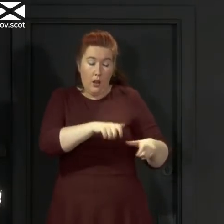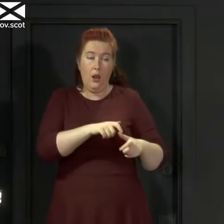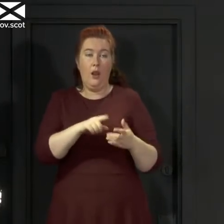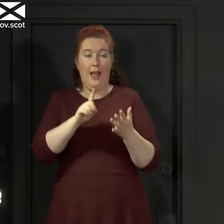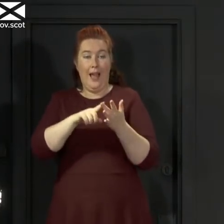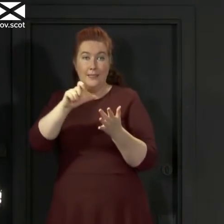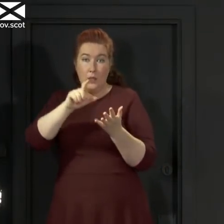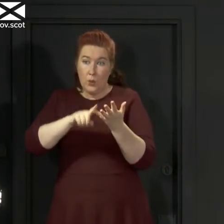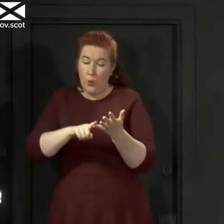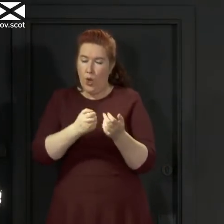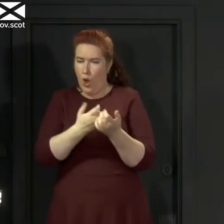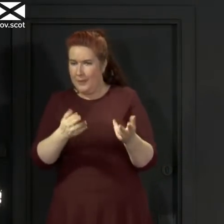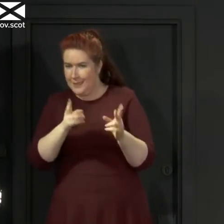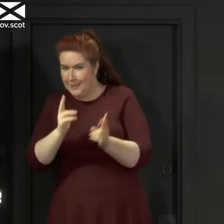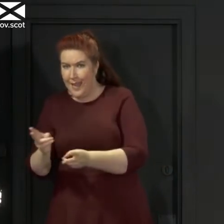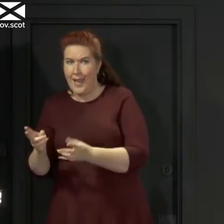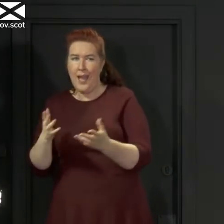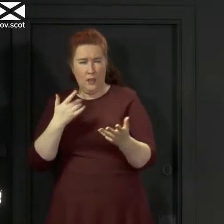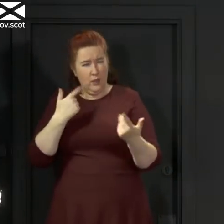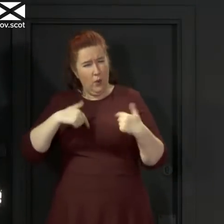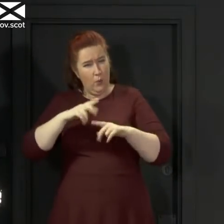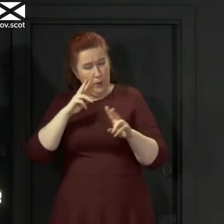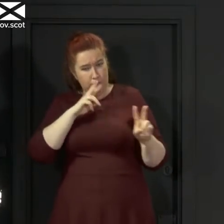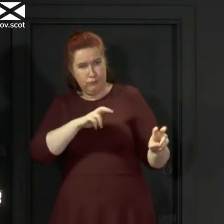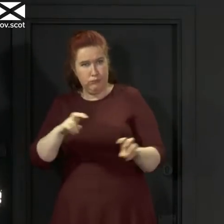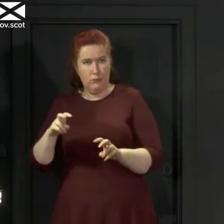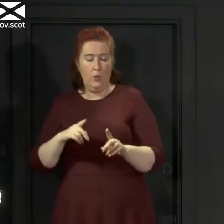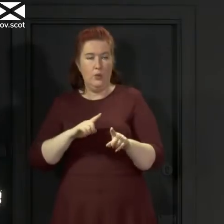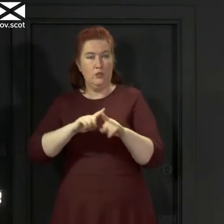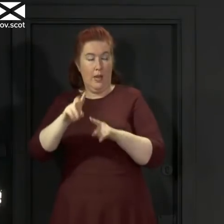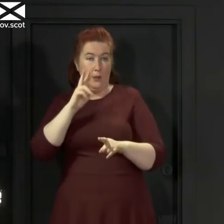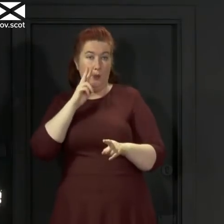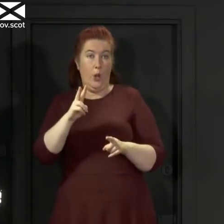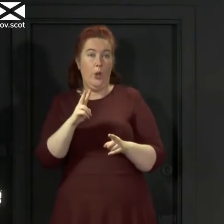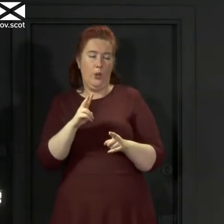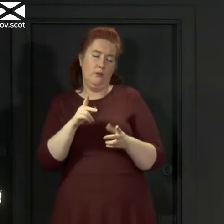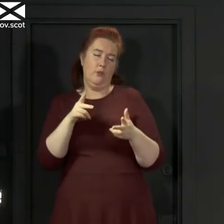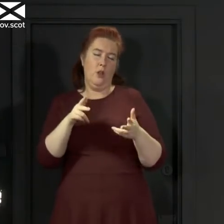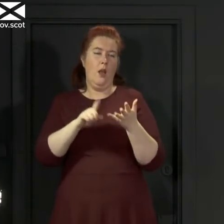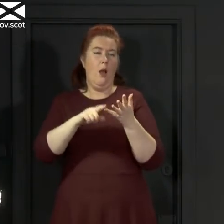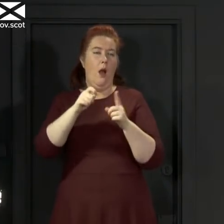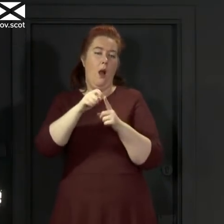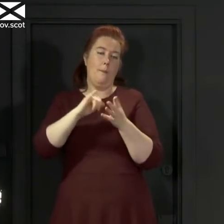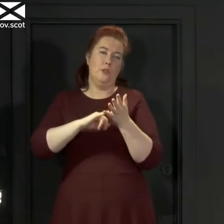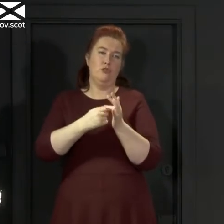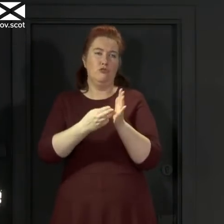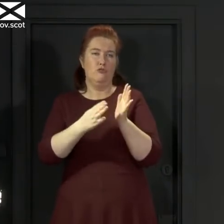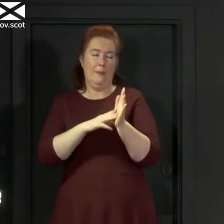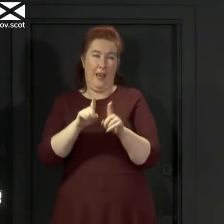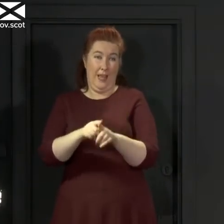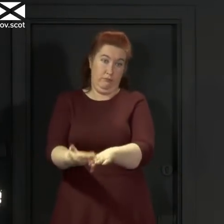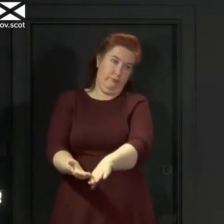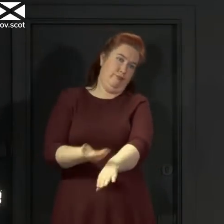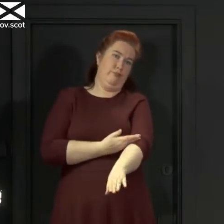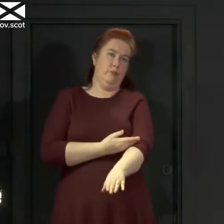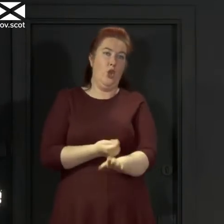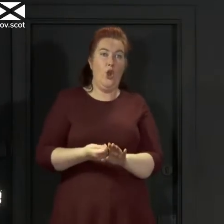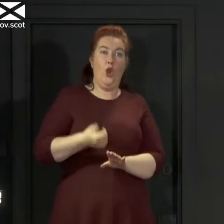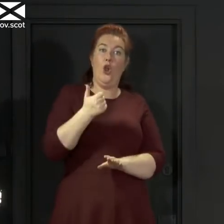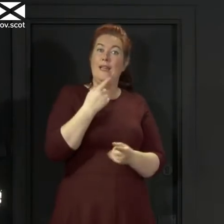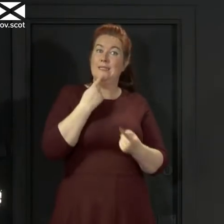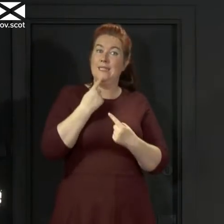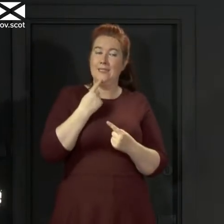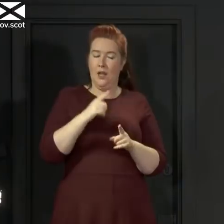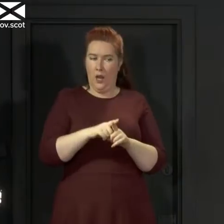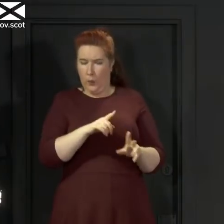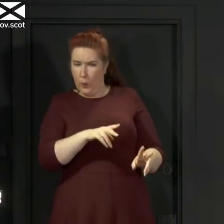looking we're increasingly trying to look at upstream data that give us as early an indication of anything that should be